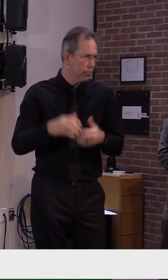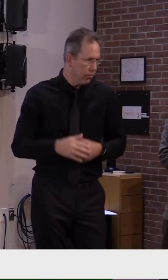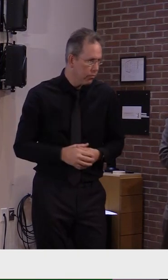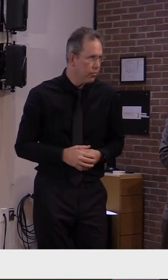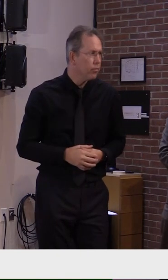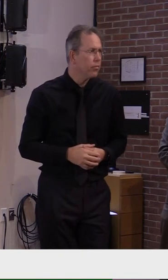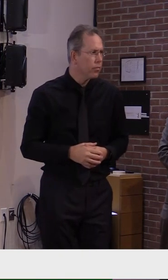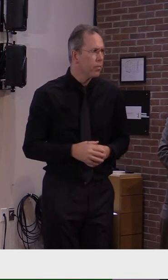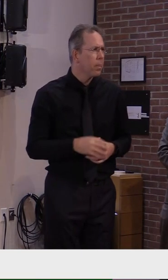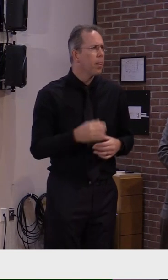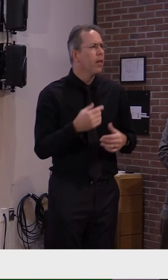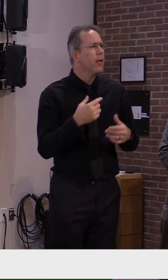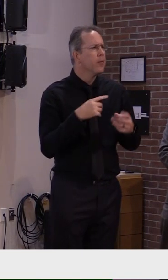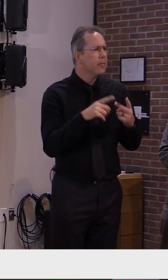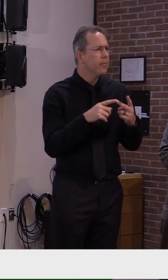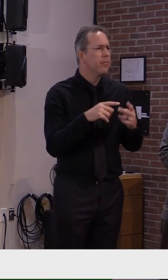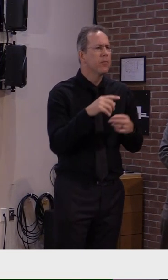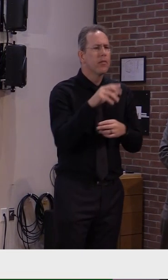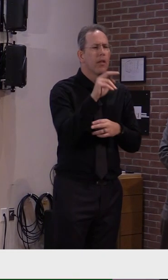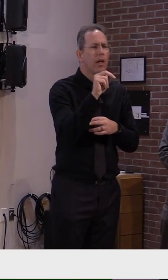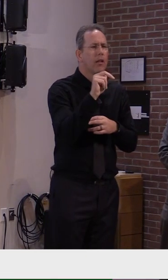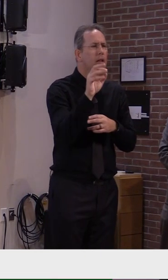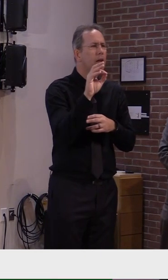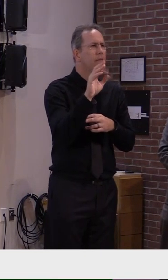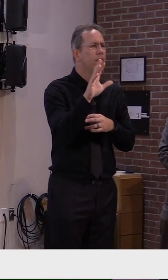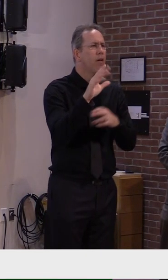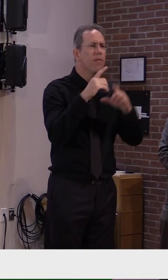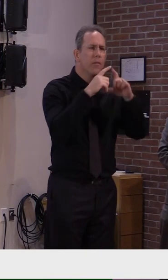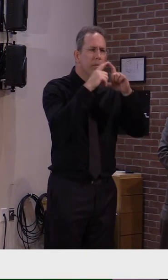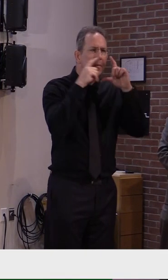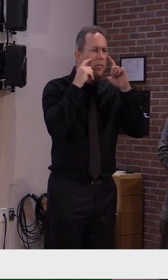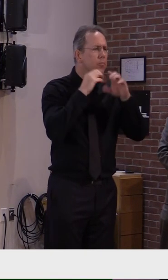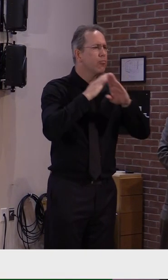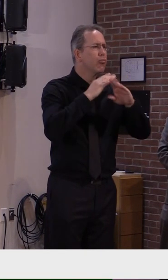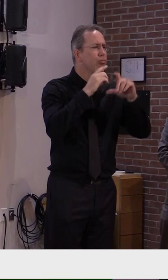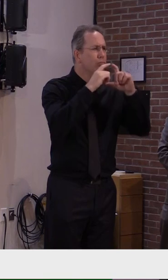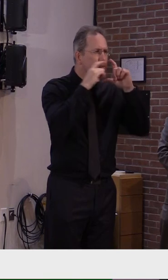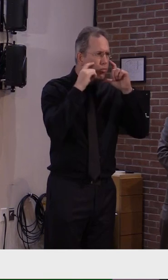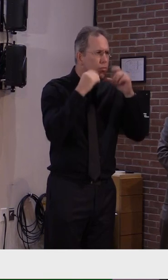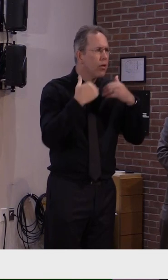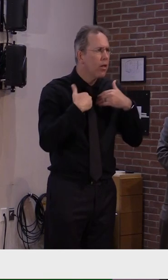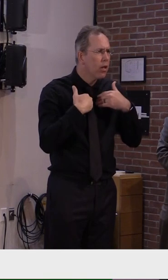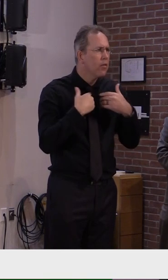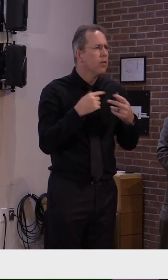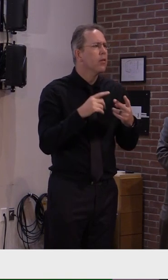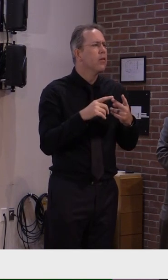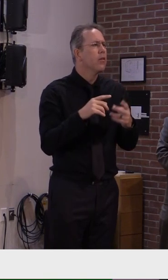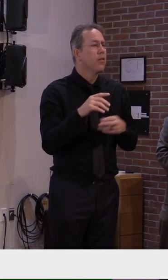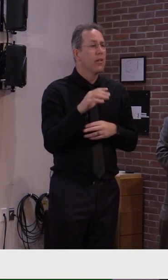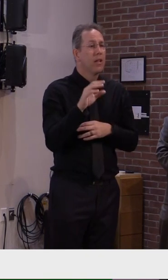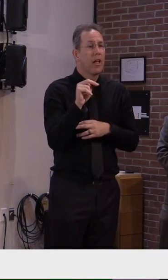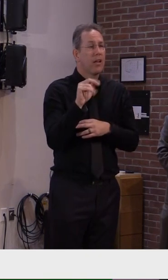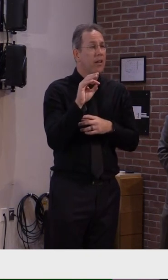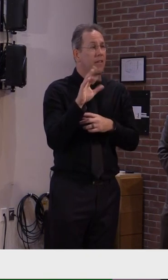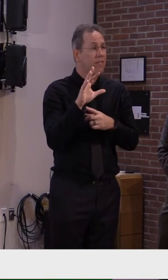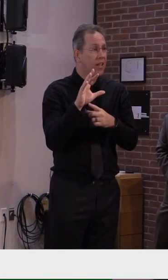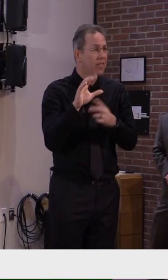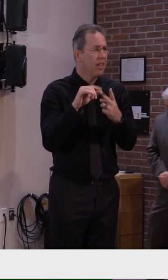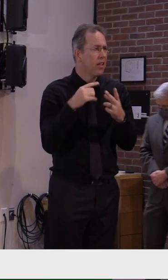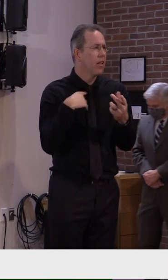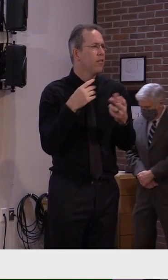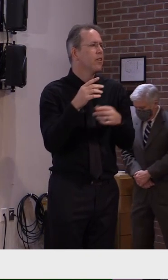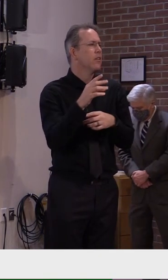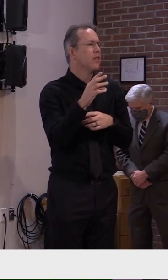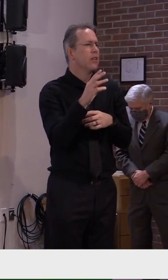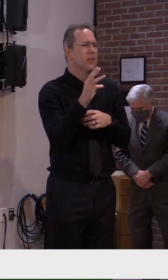second is medical-grade nitrile below. N95 masks, have currently 69 days of supply on hand, based on